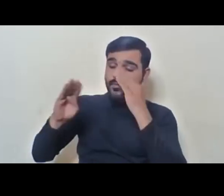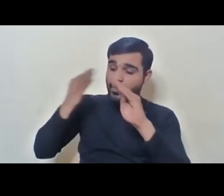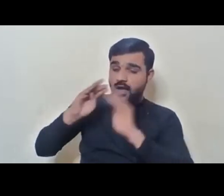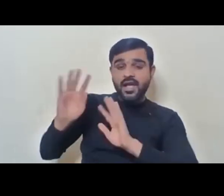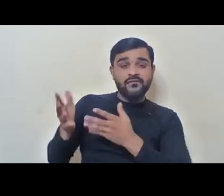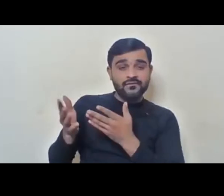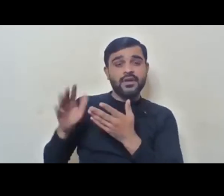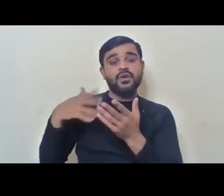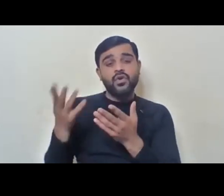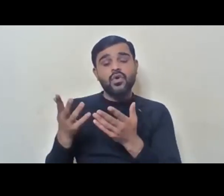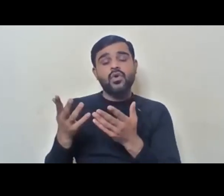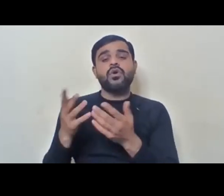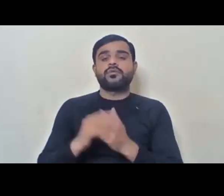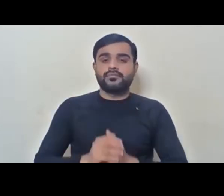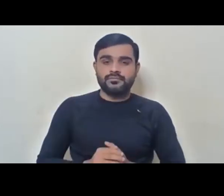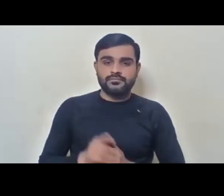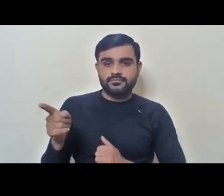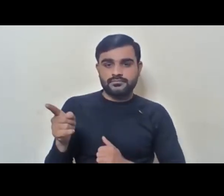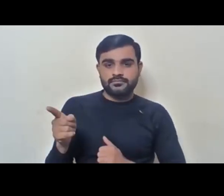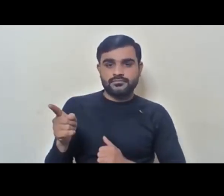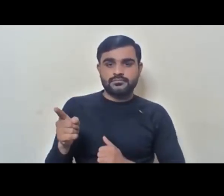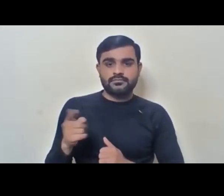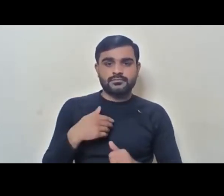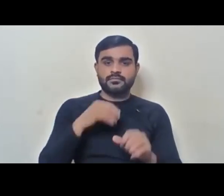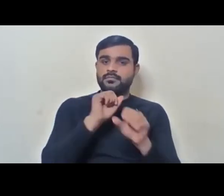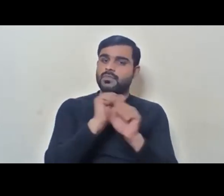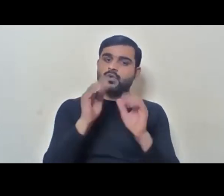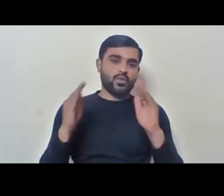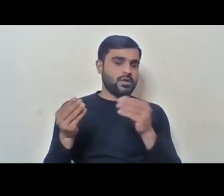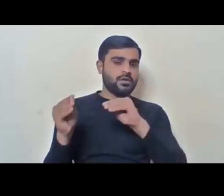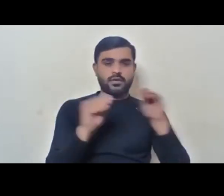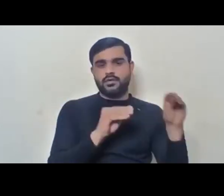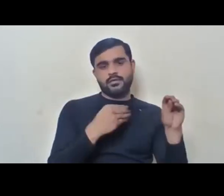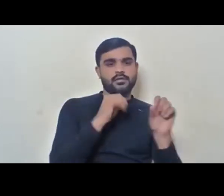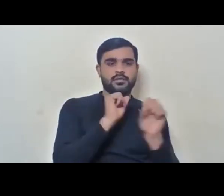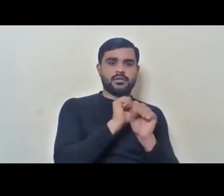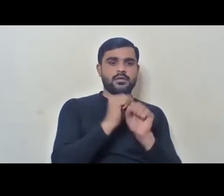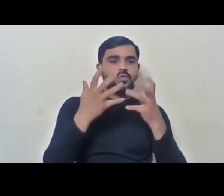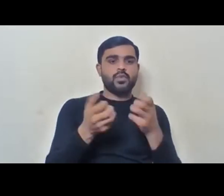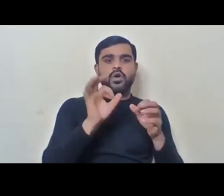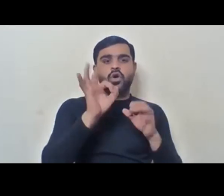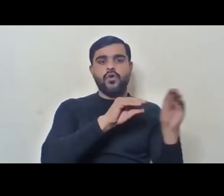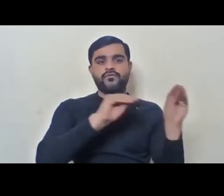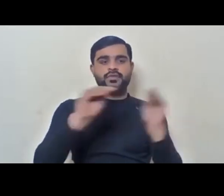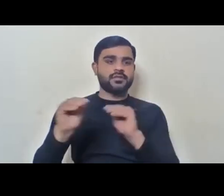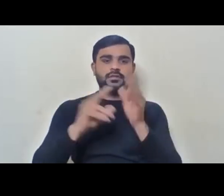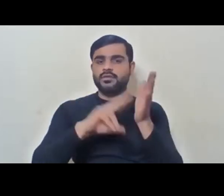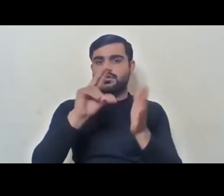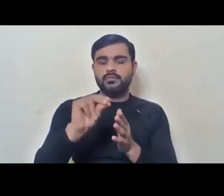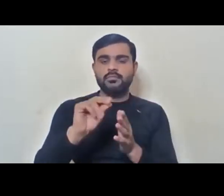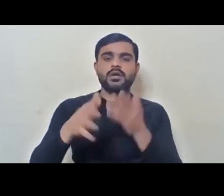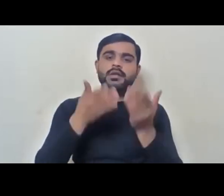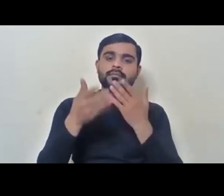finally, he said, I will work from home, I don't want to come to the office and work. And ultimately,